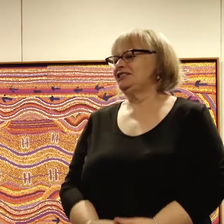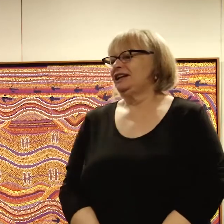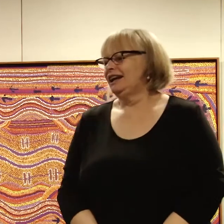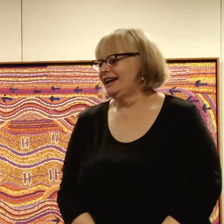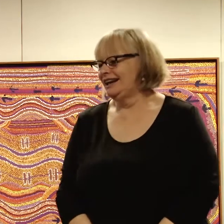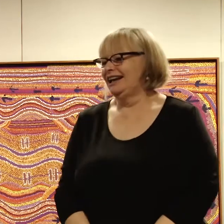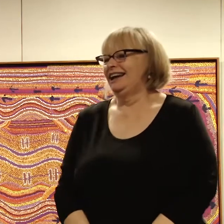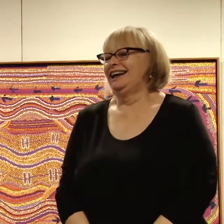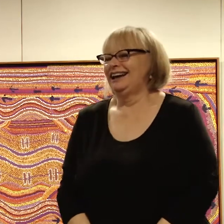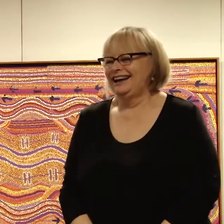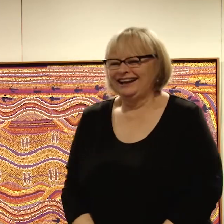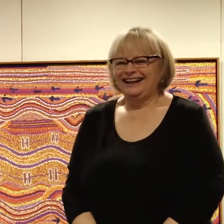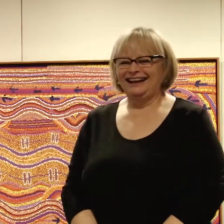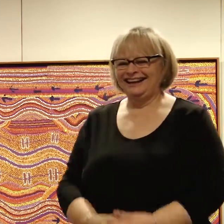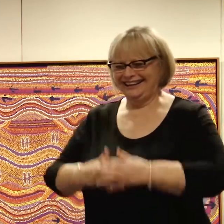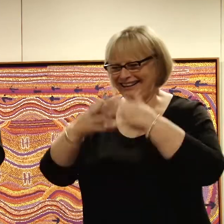That's okay.